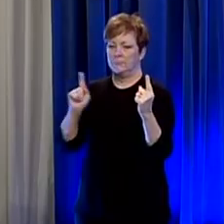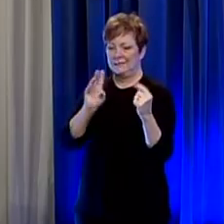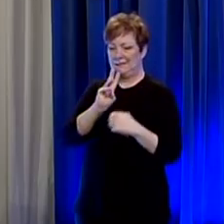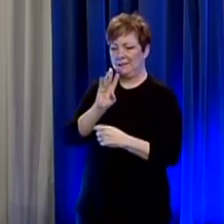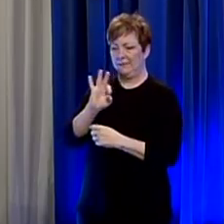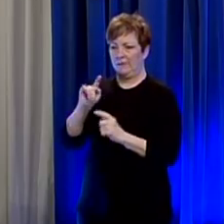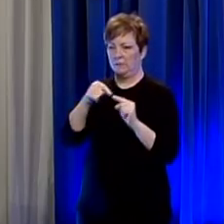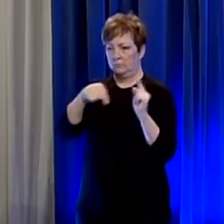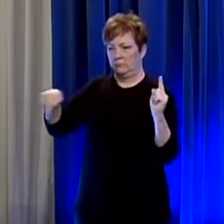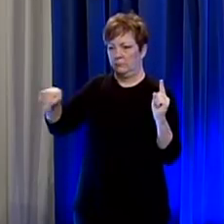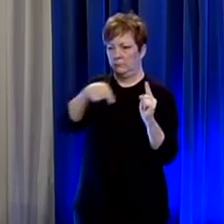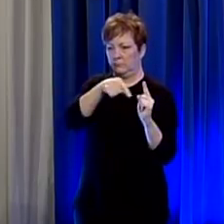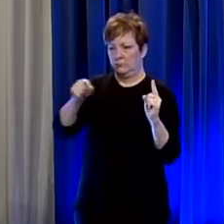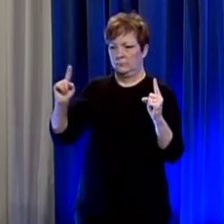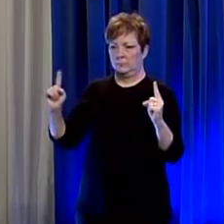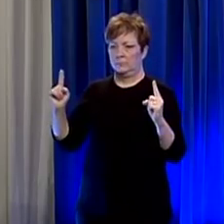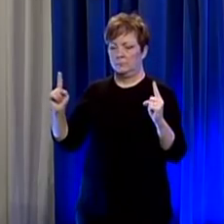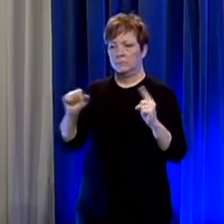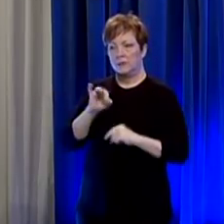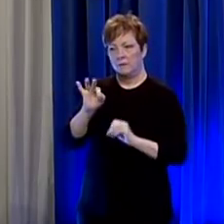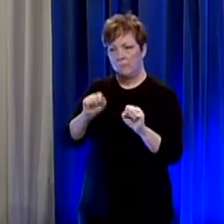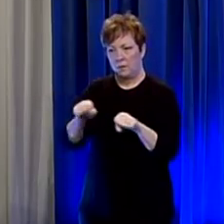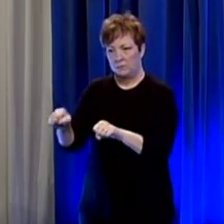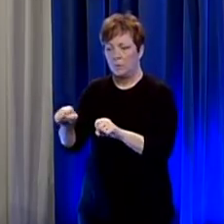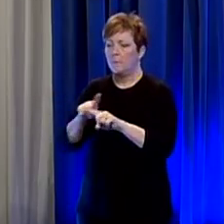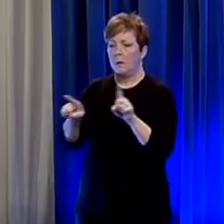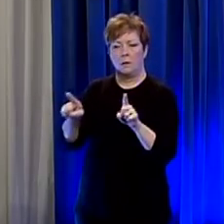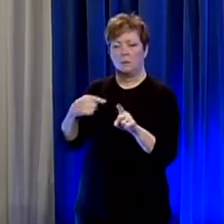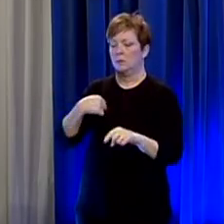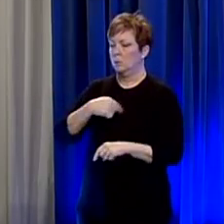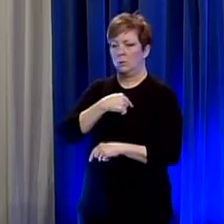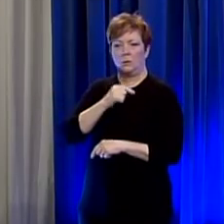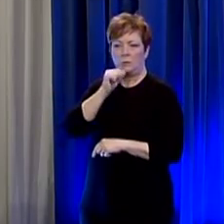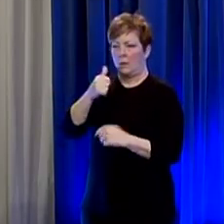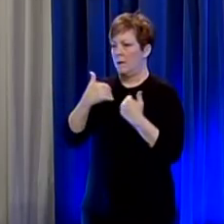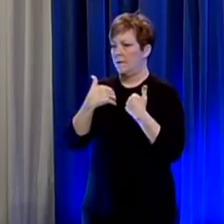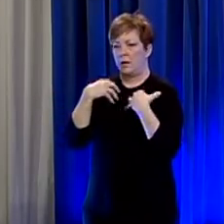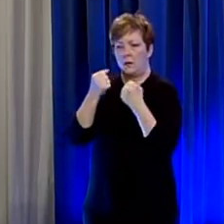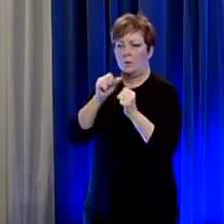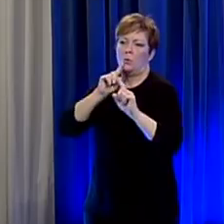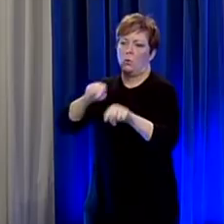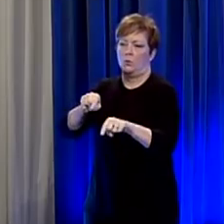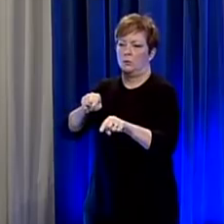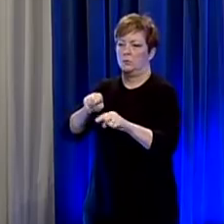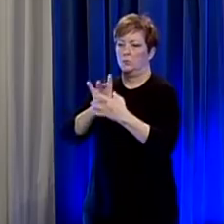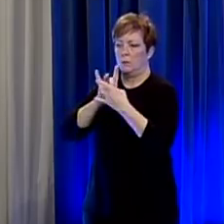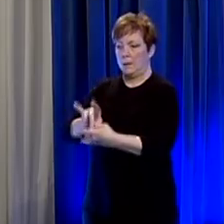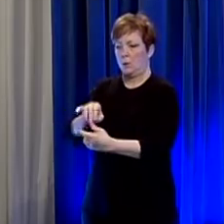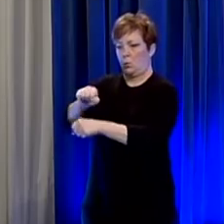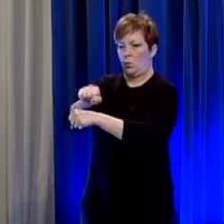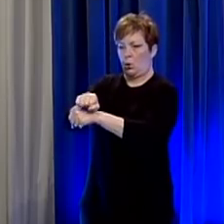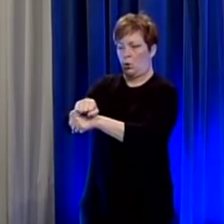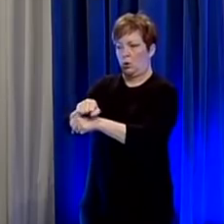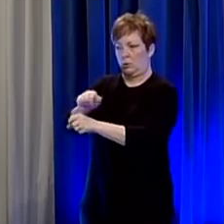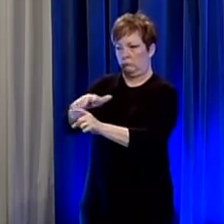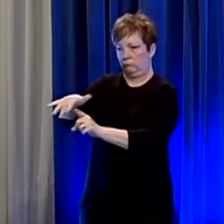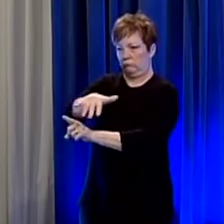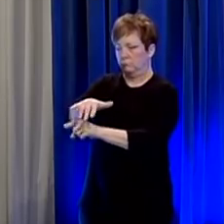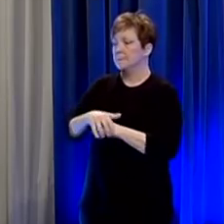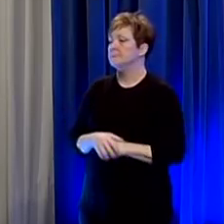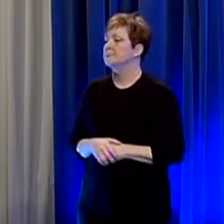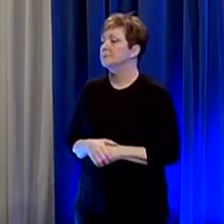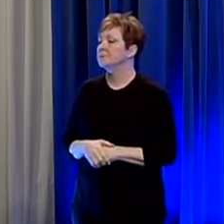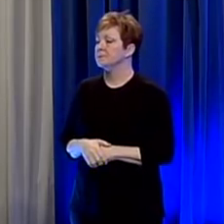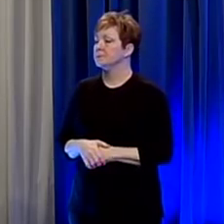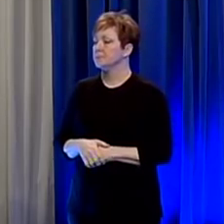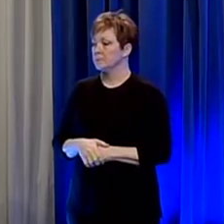possible to do that but ira we do not have any health orders related to work environments so dr harris when it comes to